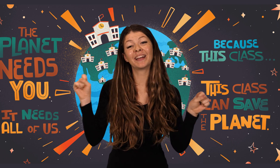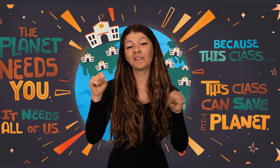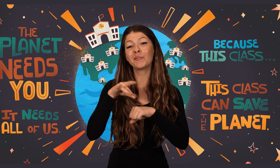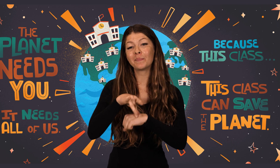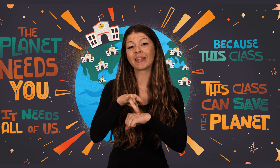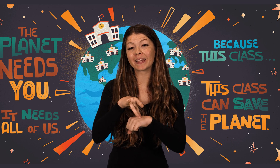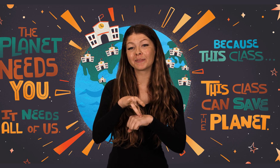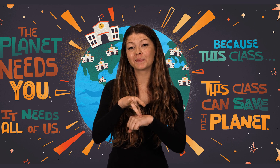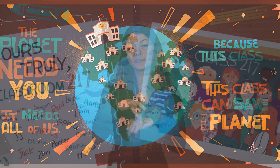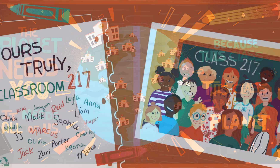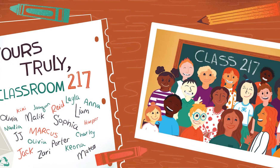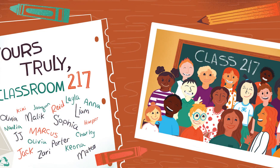save the planet.